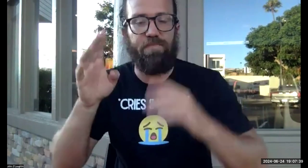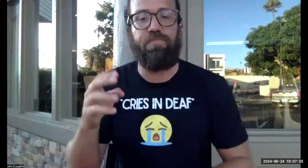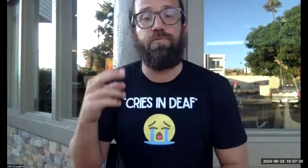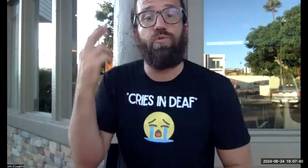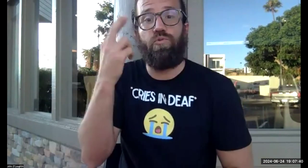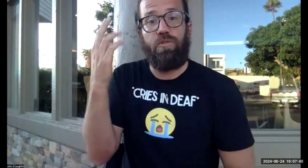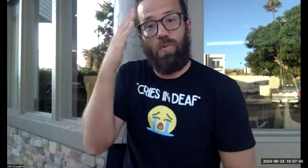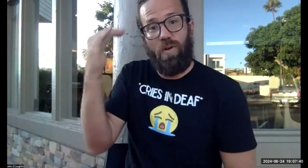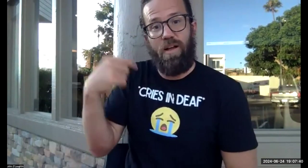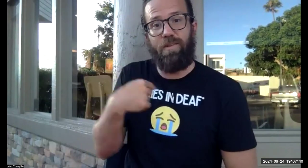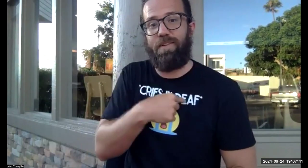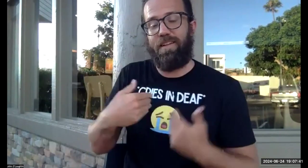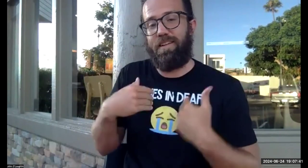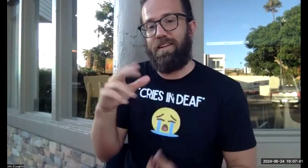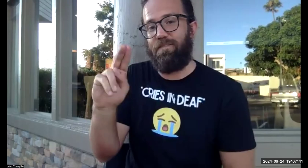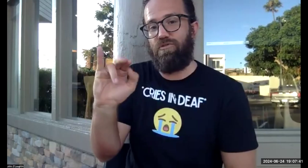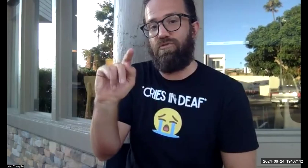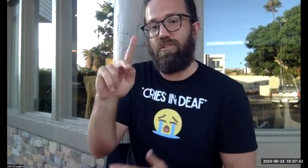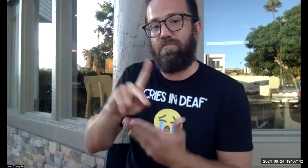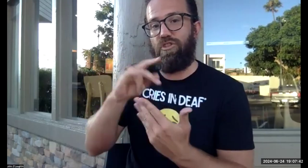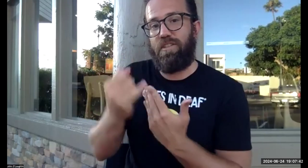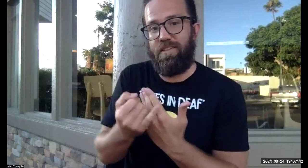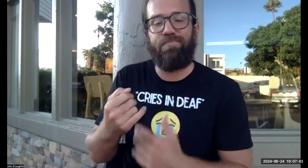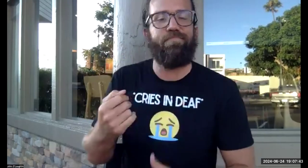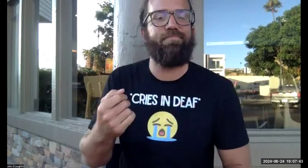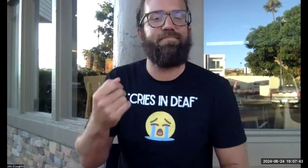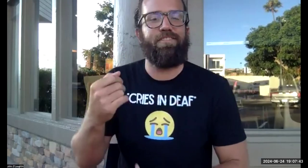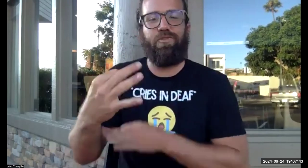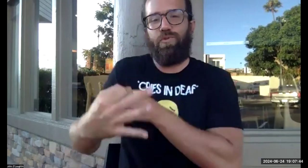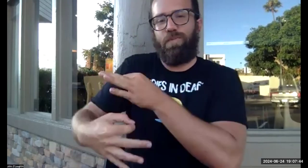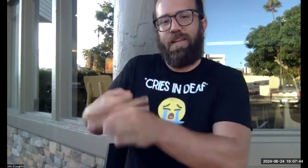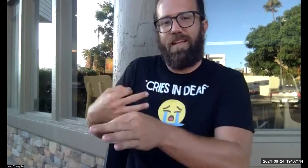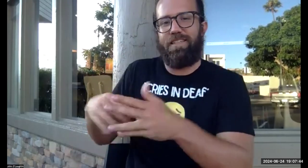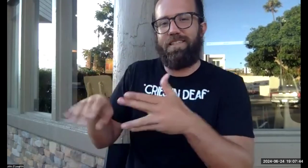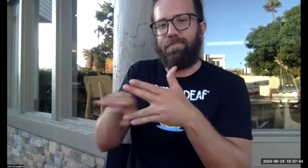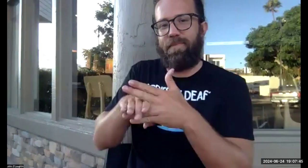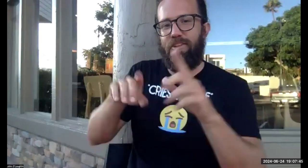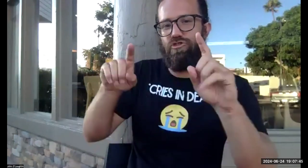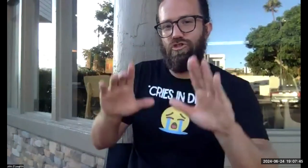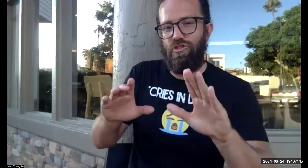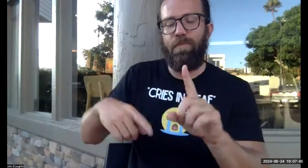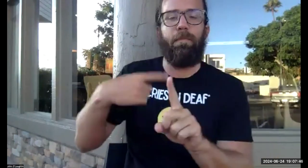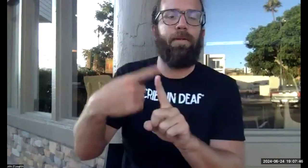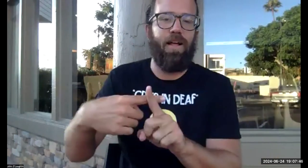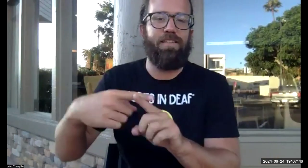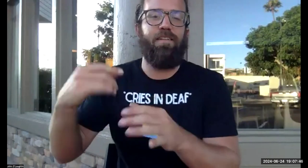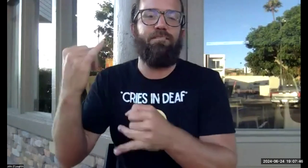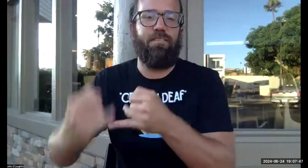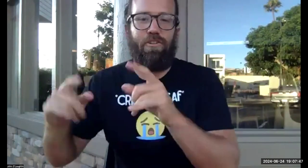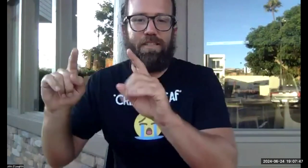you know, really, I want to see your creativity. And the reason why we have this group, uh, unit project is to replace the midterm fine,